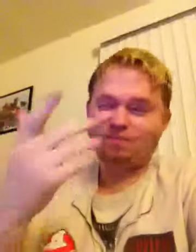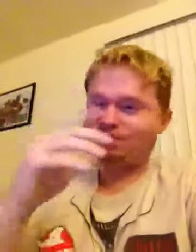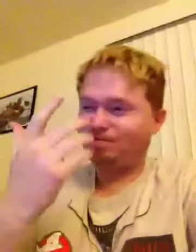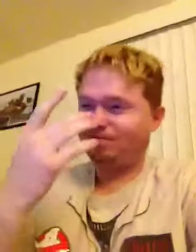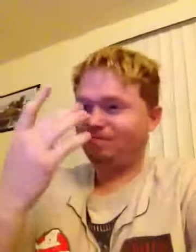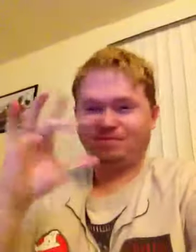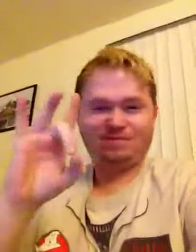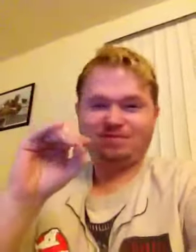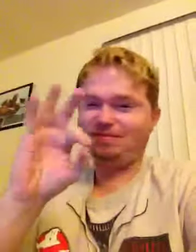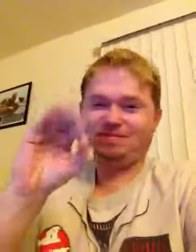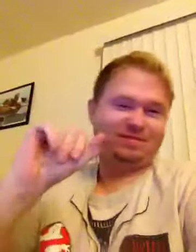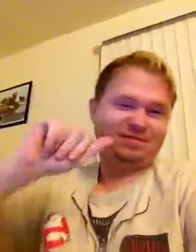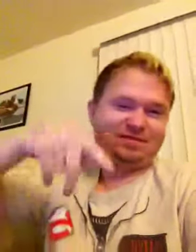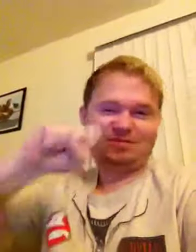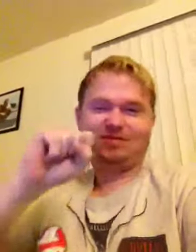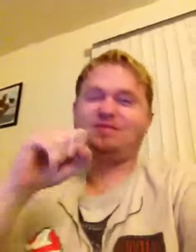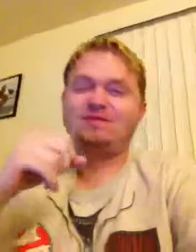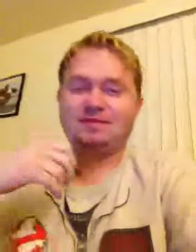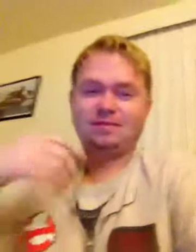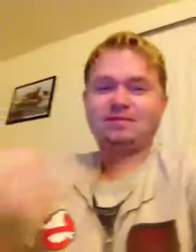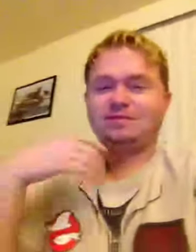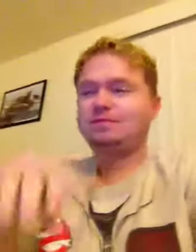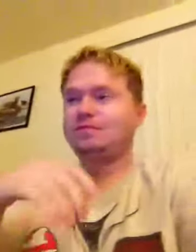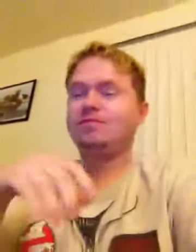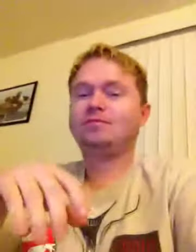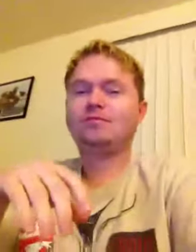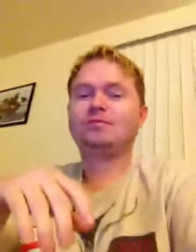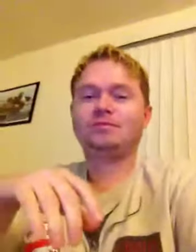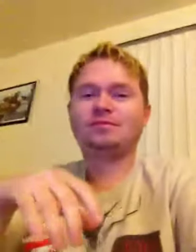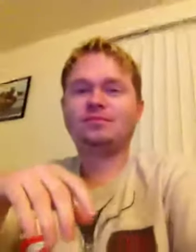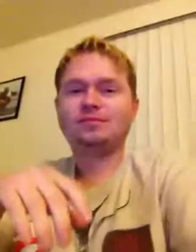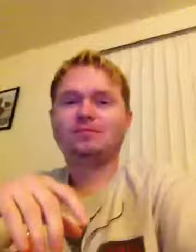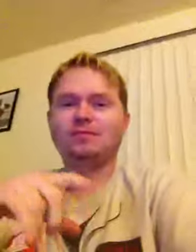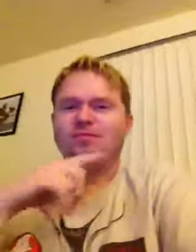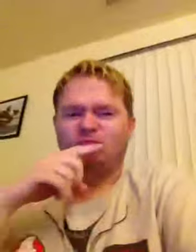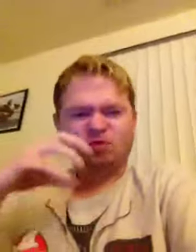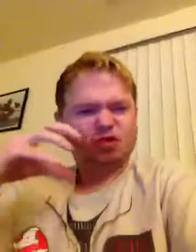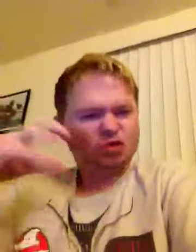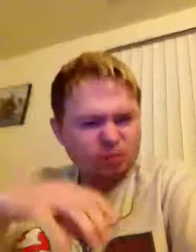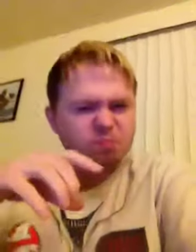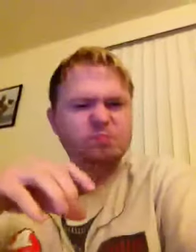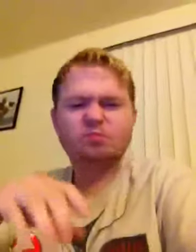You draw? Do what? You draw. You sketch. You have ink all over your figures.